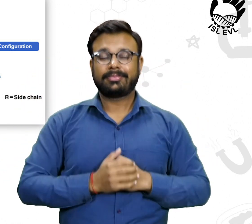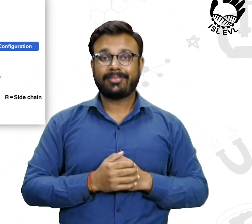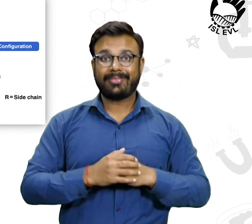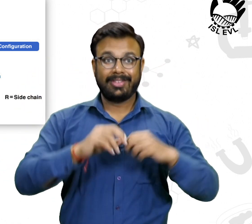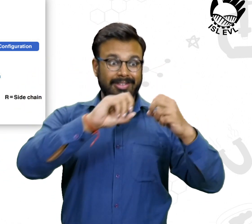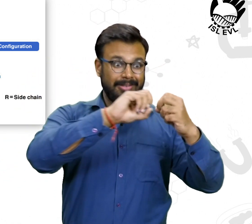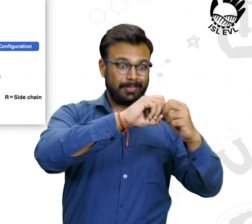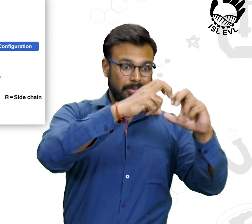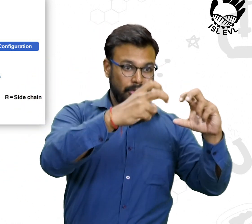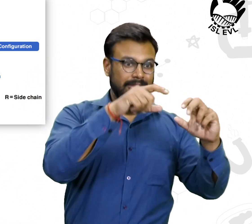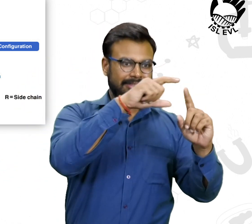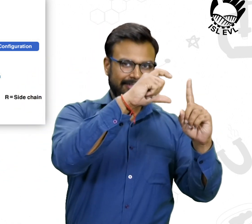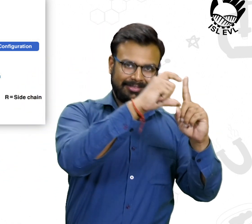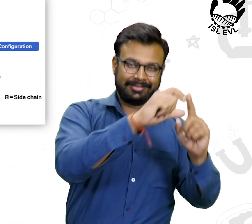L amino acids.